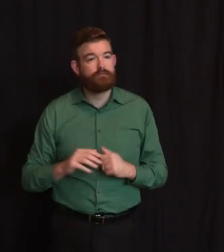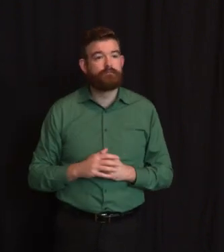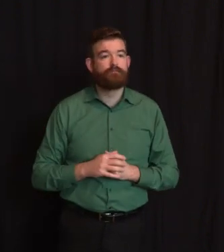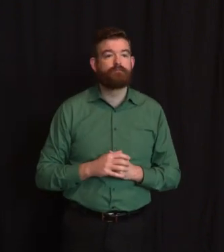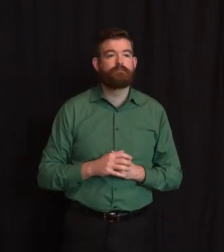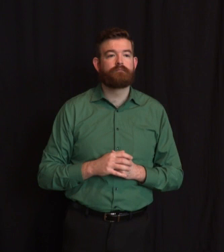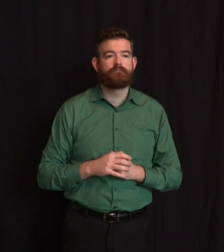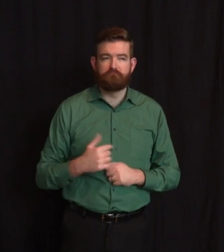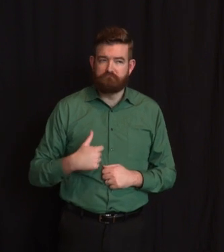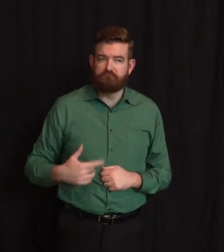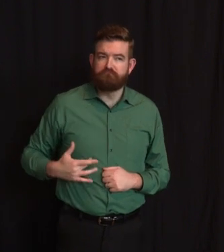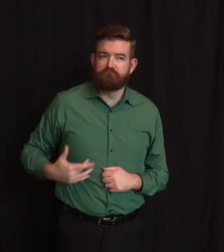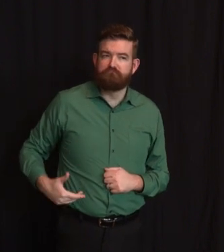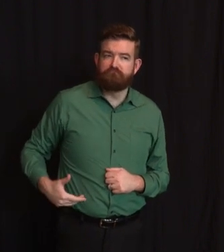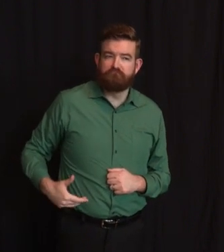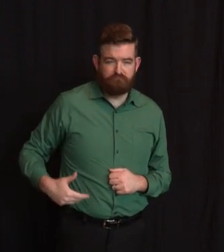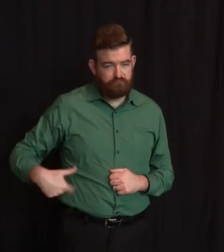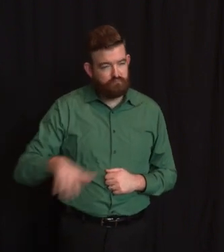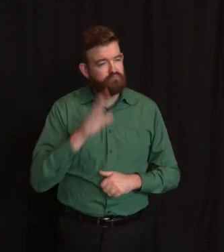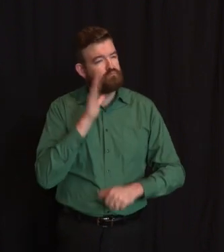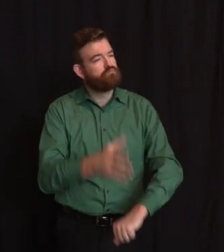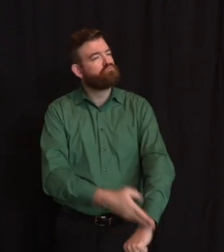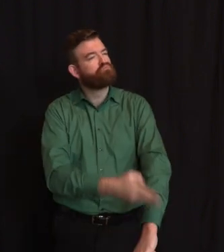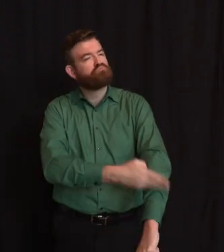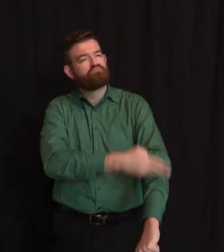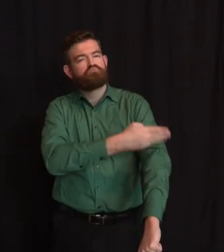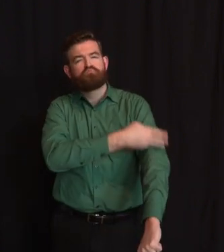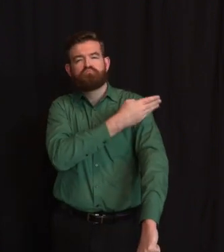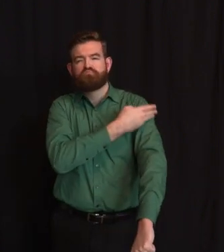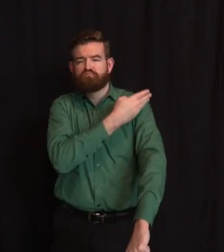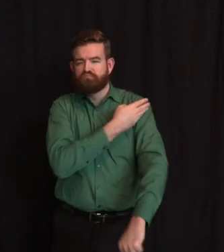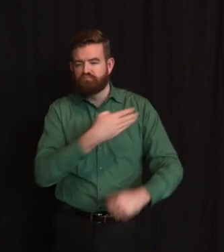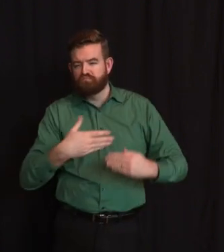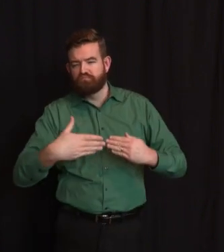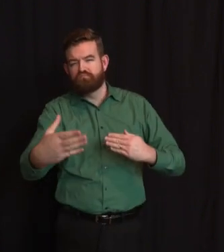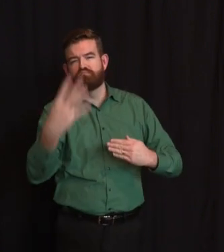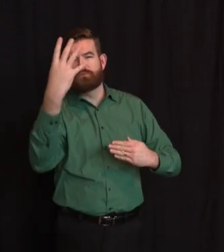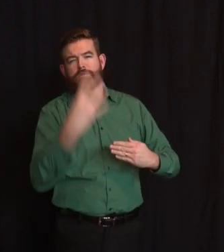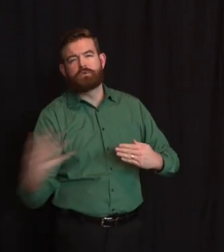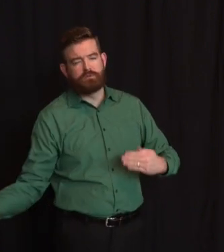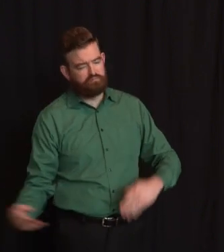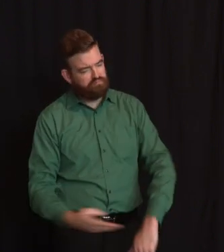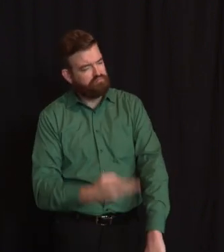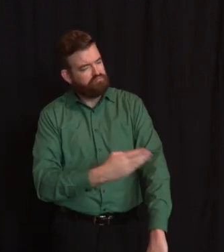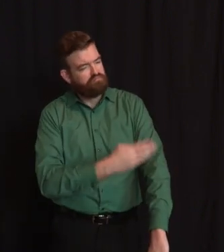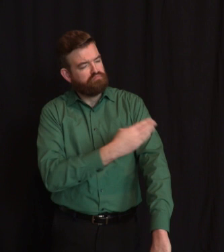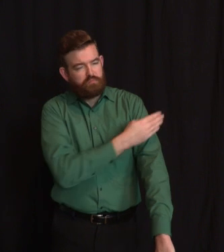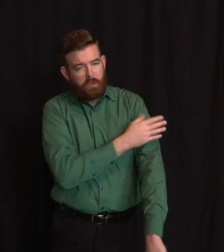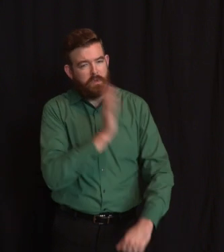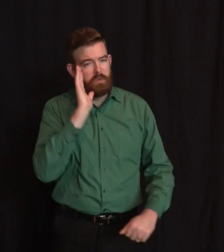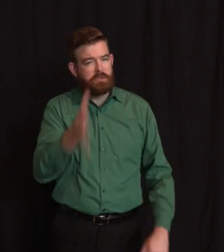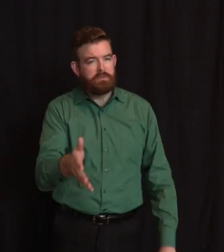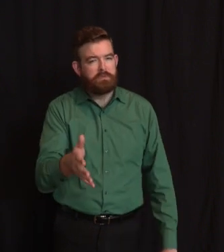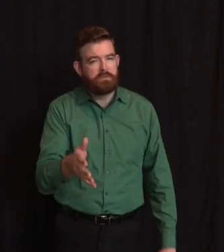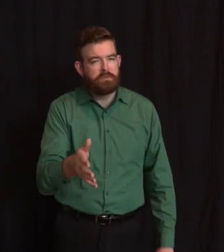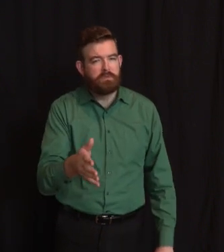four-week period that we're talking about. With that, for any updates on compliance, PPE, other infrastructure